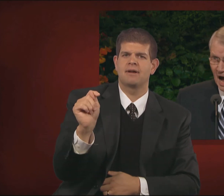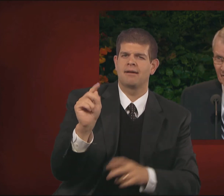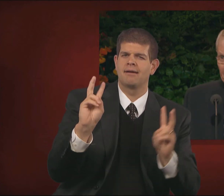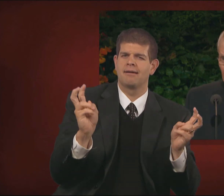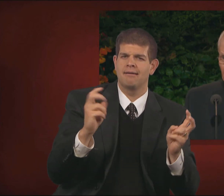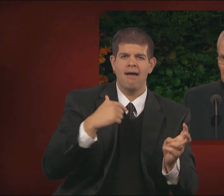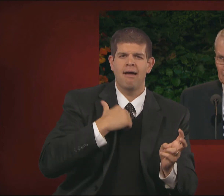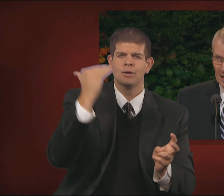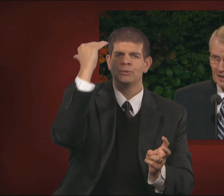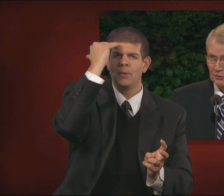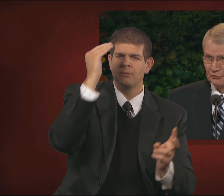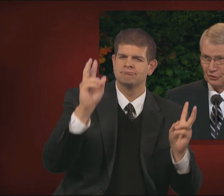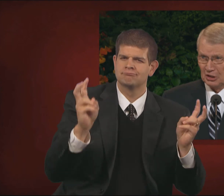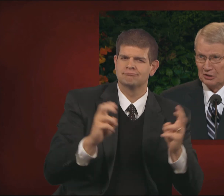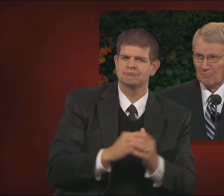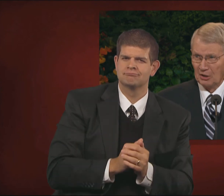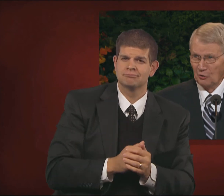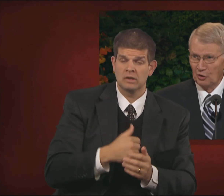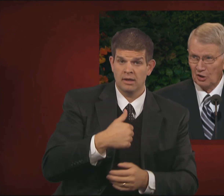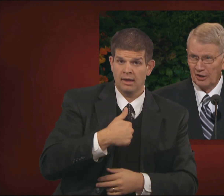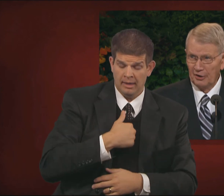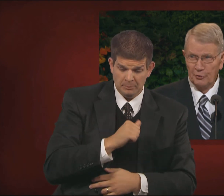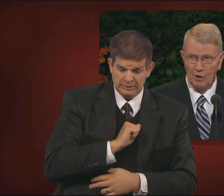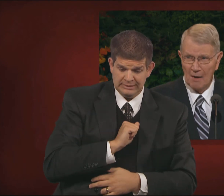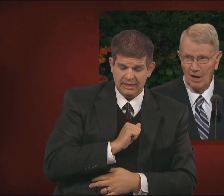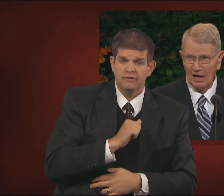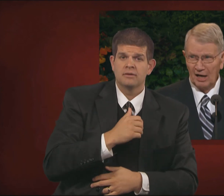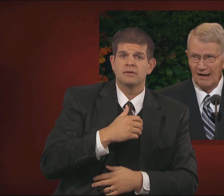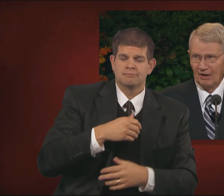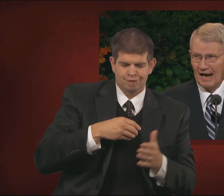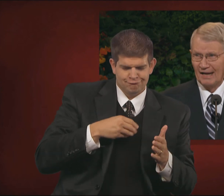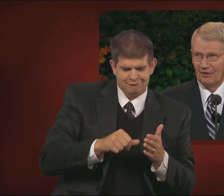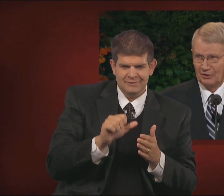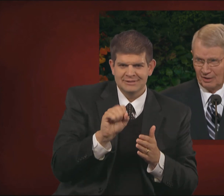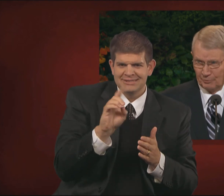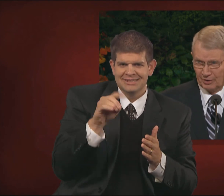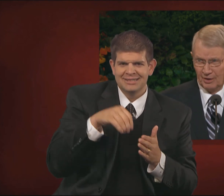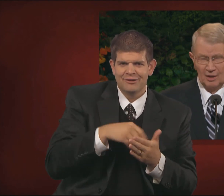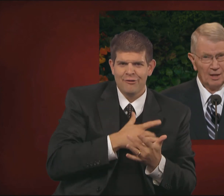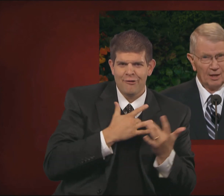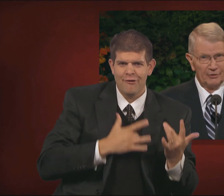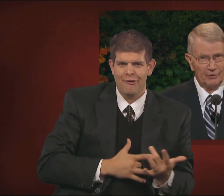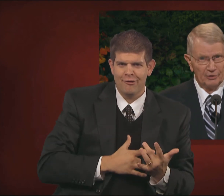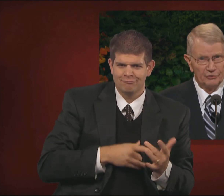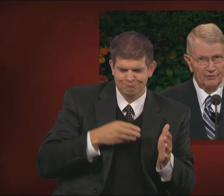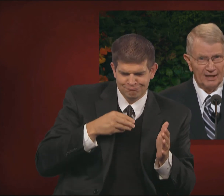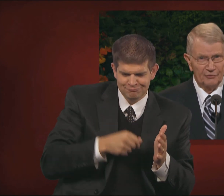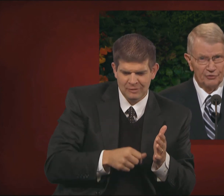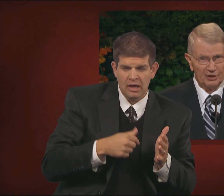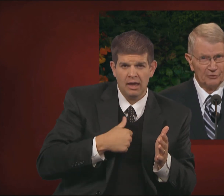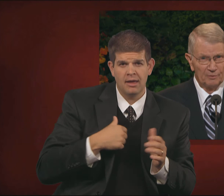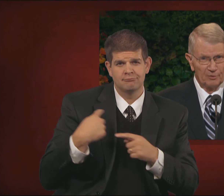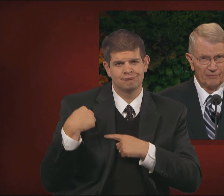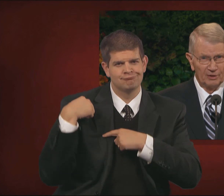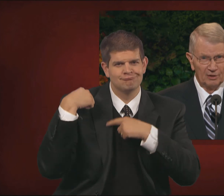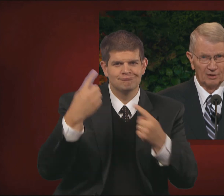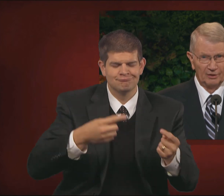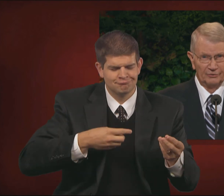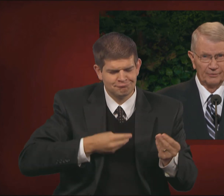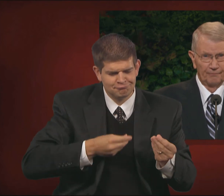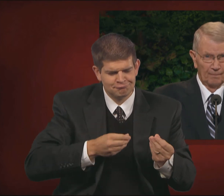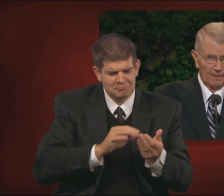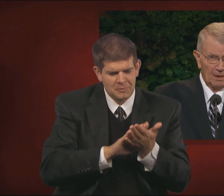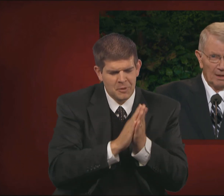I have personally planted the seed in my own heart, and throughout my life I have attempted to nurture that seed to a perfect